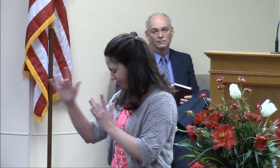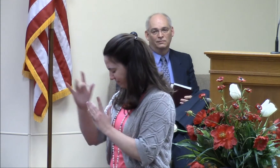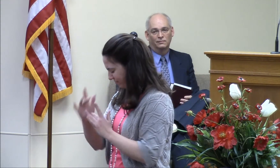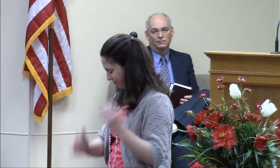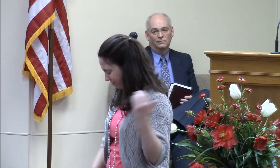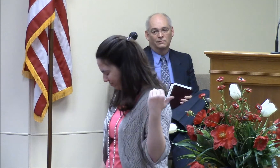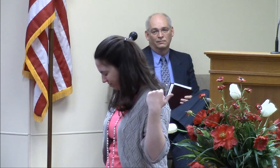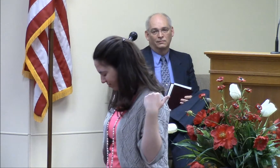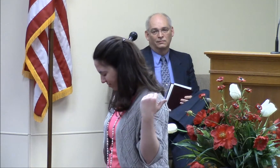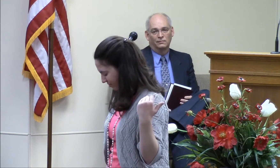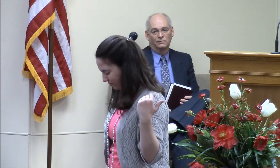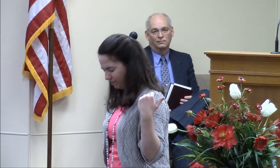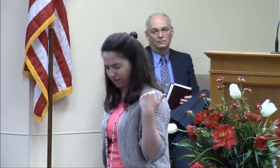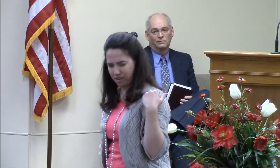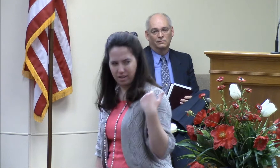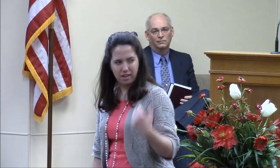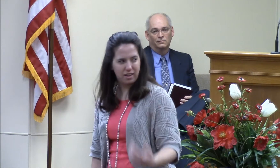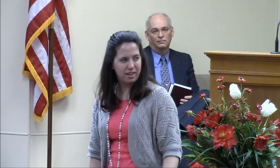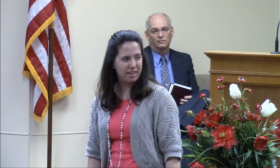heard someone say